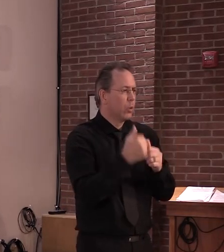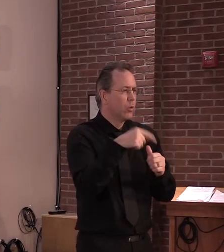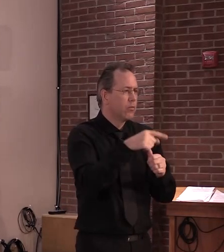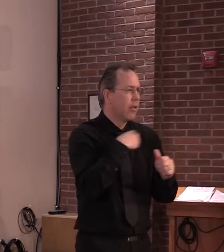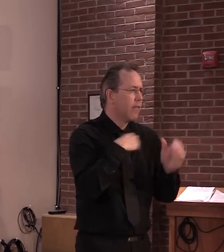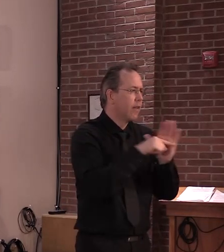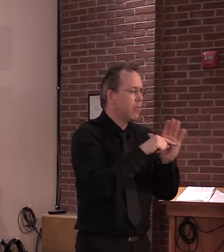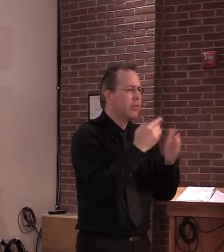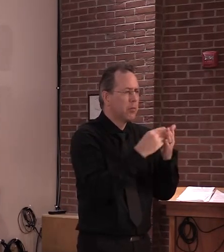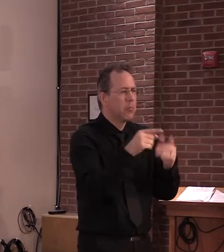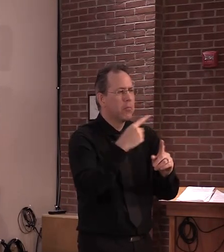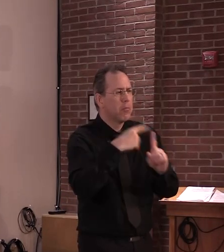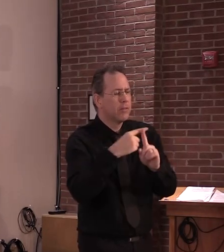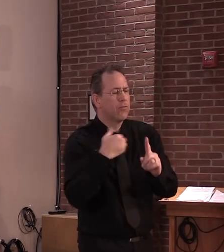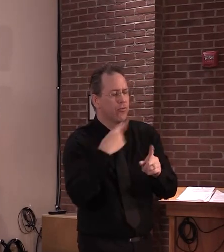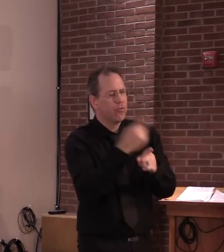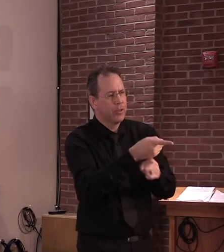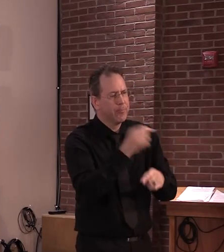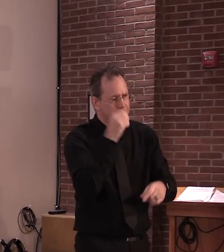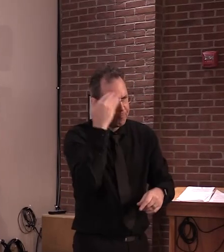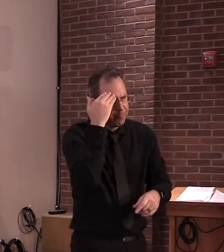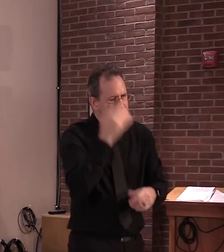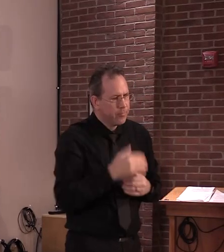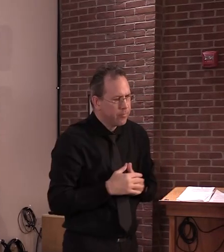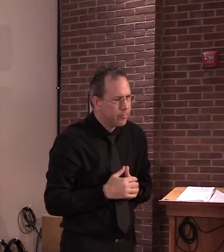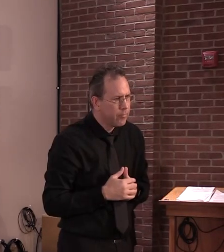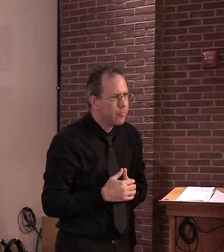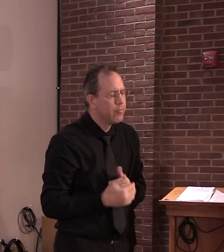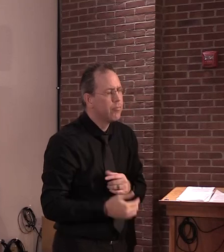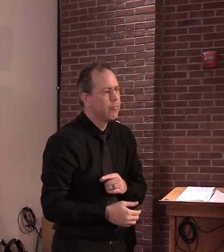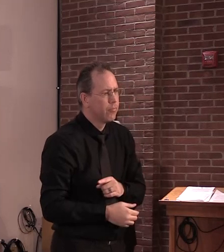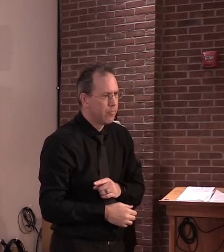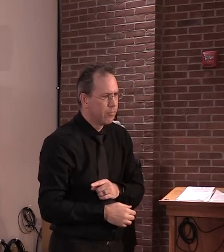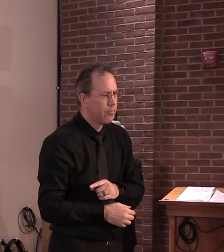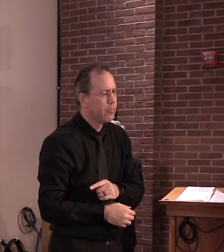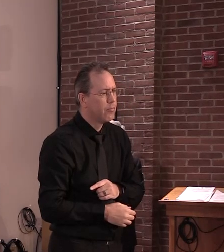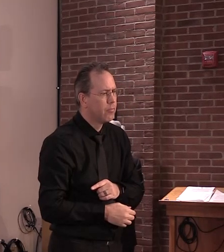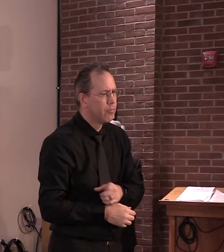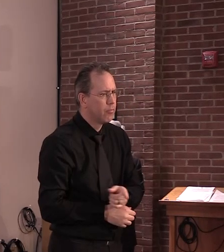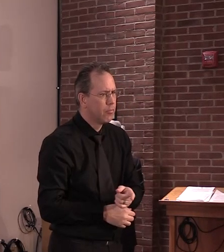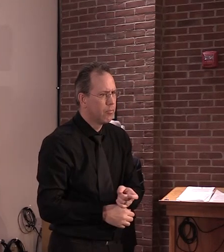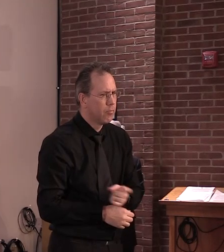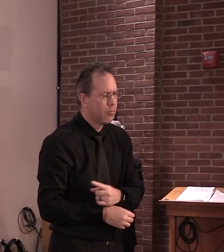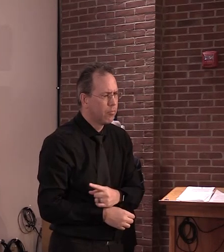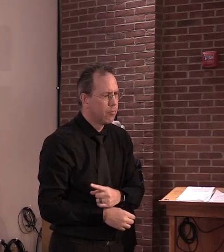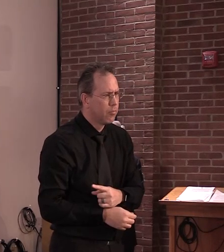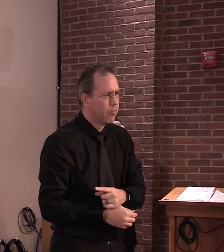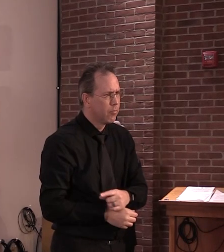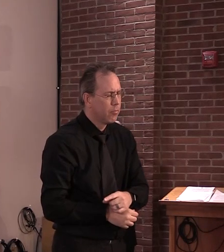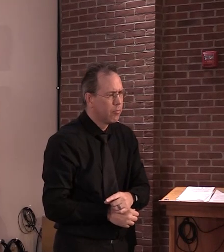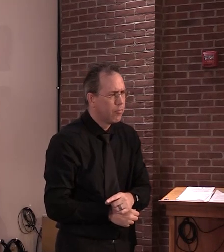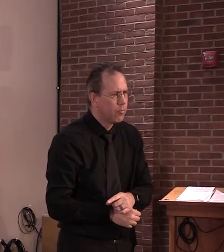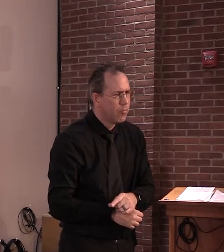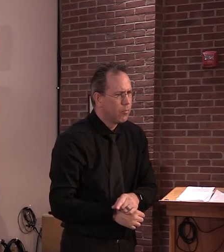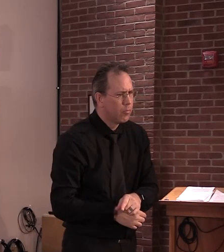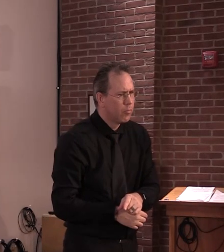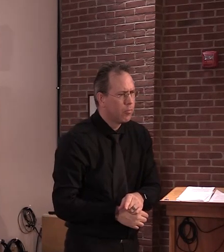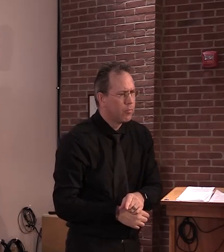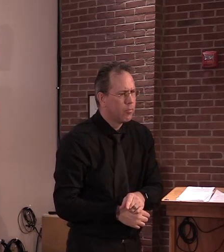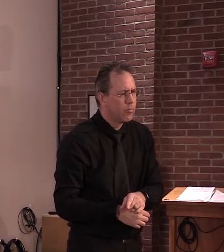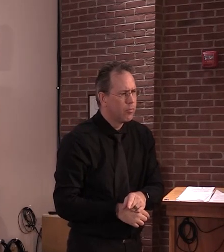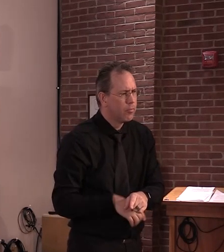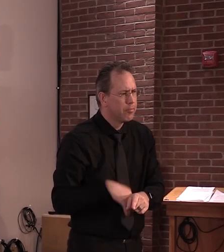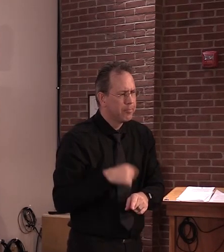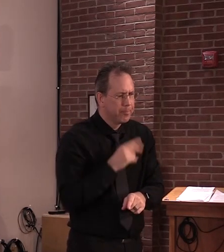So did more residents and staff test positive than the ones that had originally triggered the